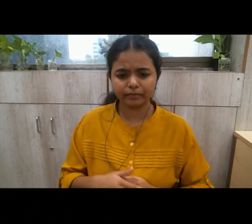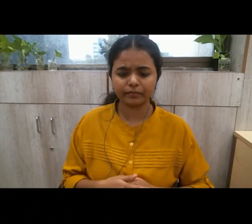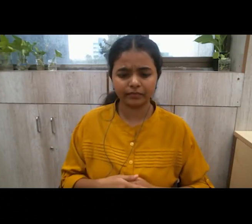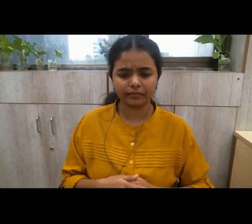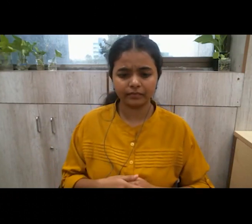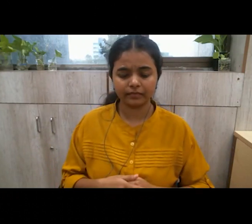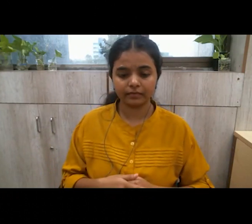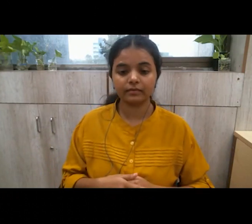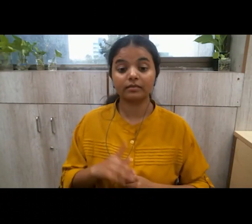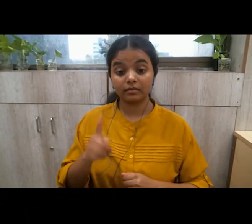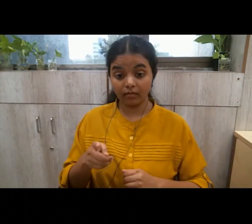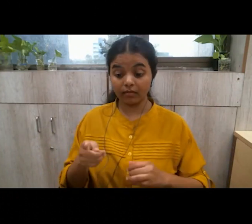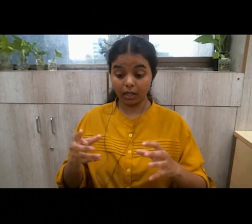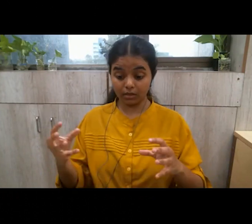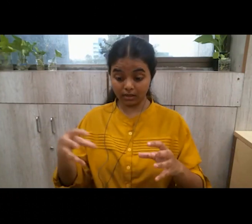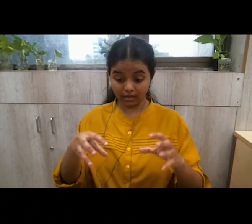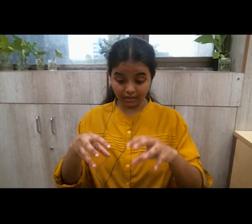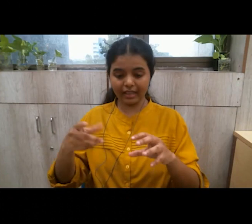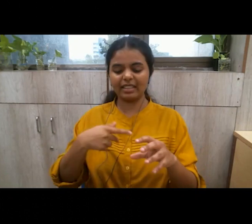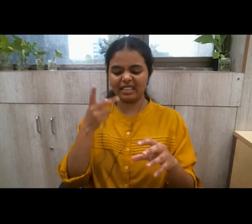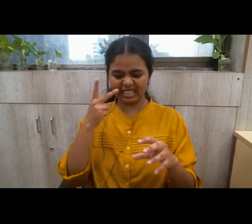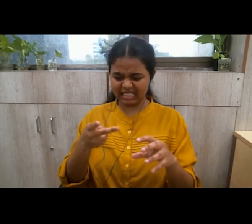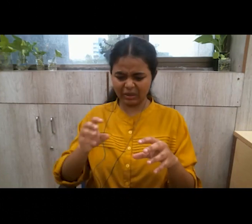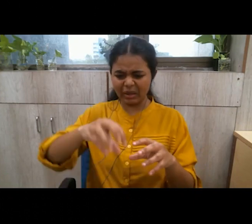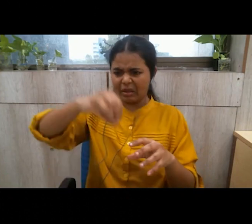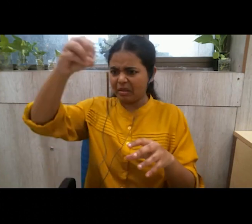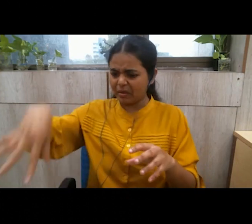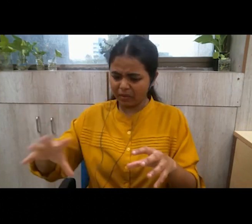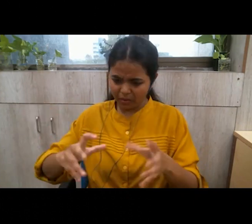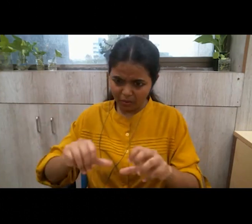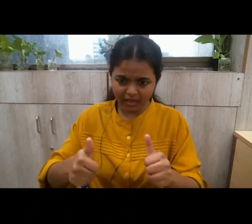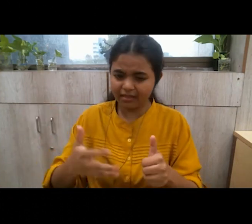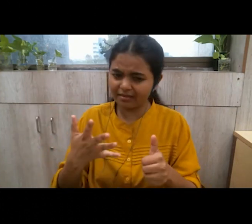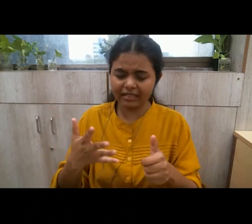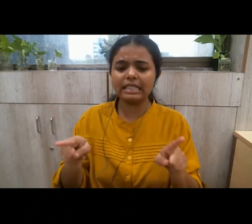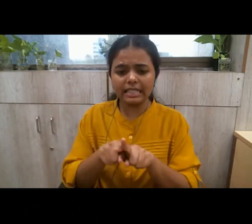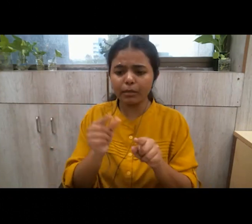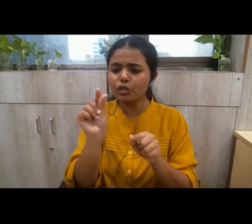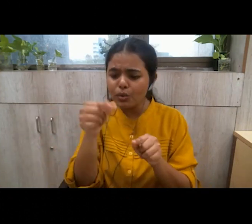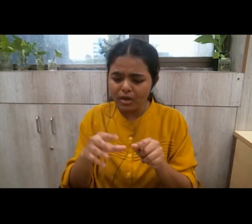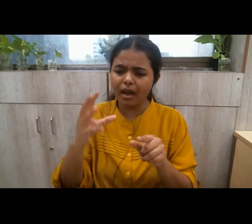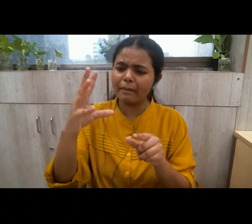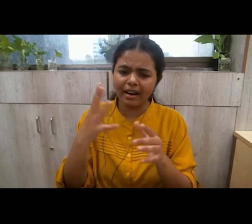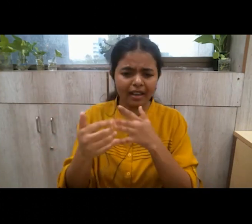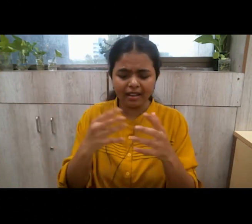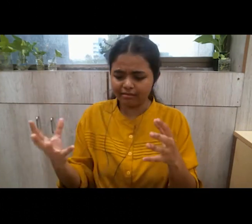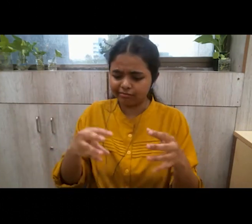so every part needs to be given its due importance the human society as a whole has been working